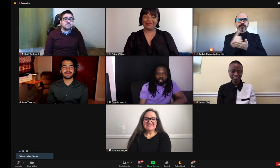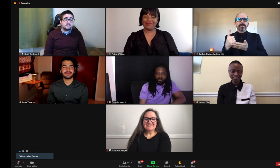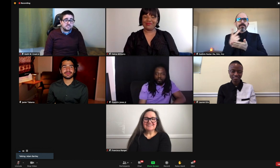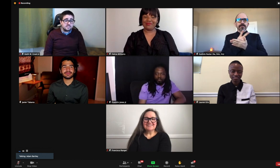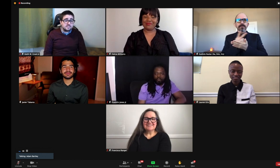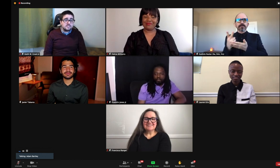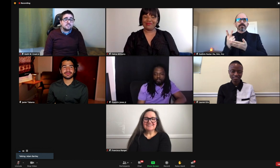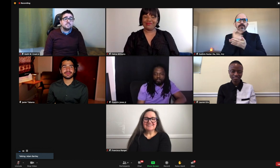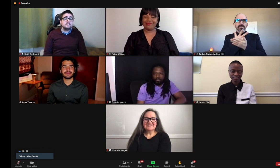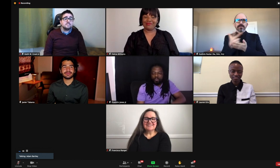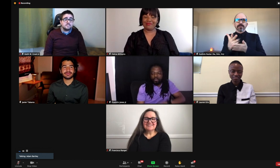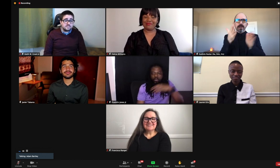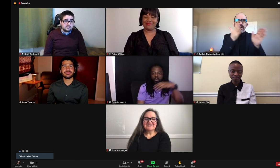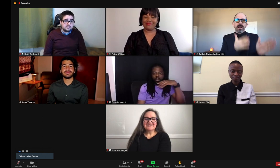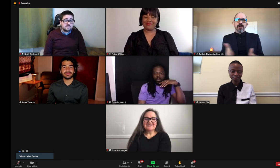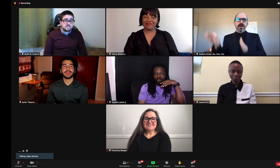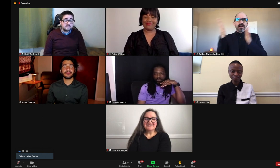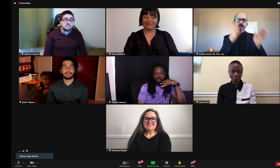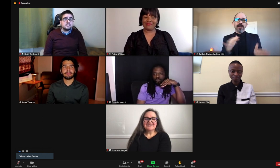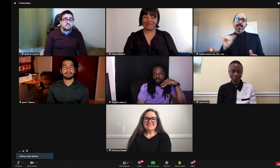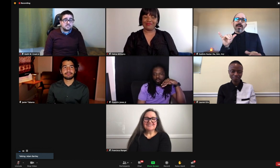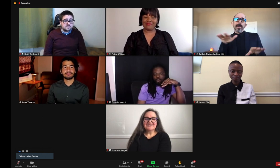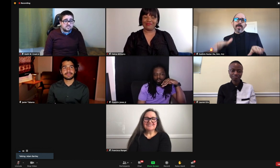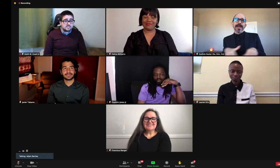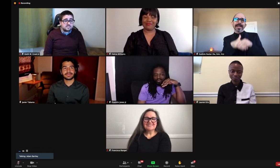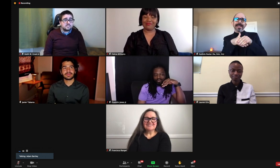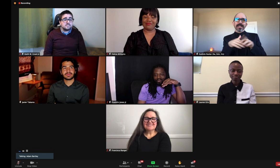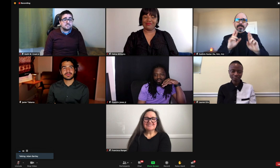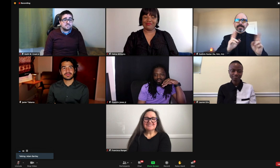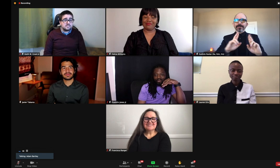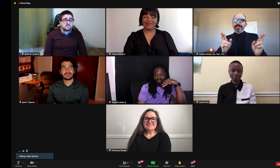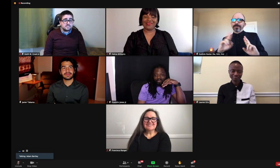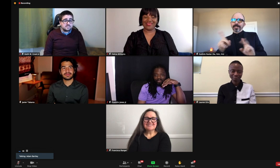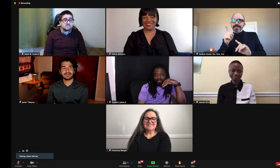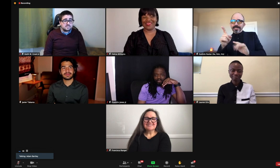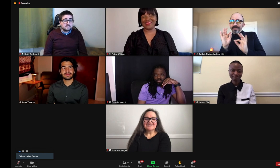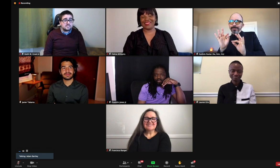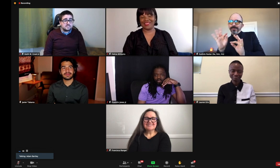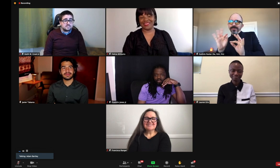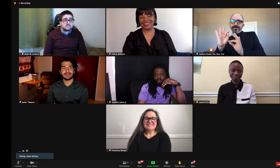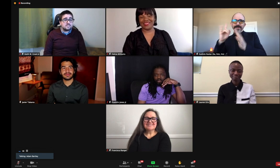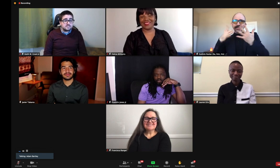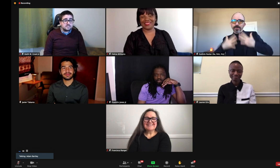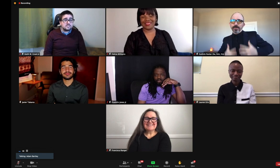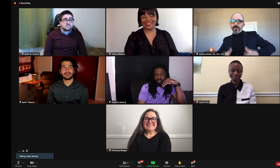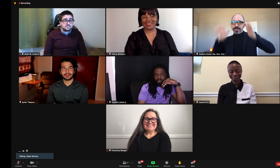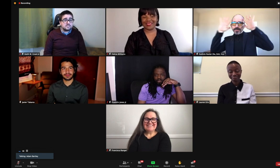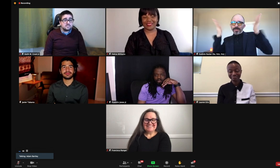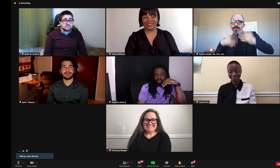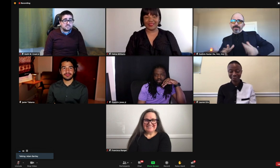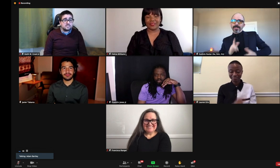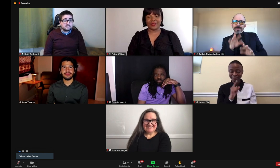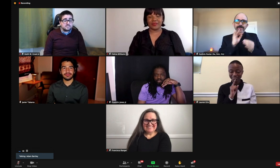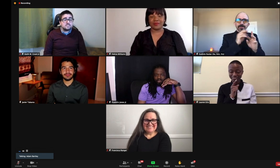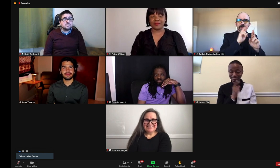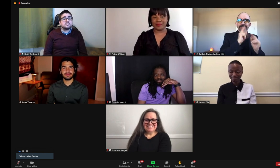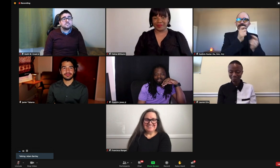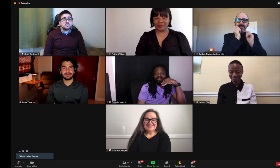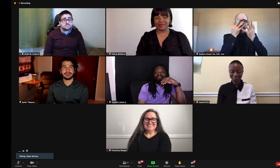you know, cinematography experience. I've had stage experience. And there's so much planning. It's like planning a wedding, a thousand details,